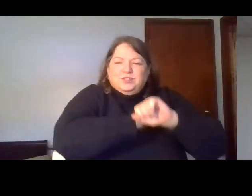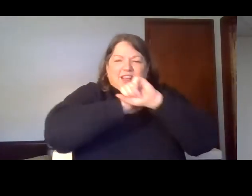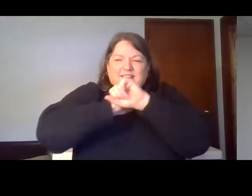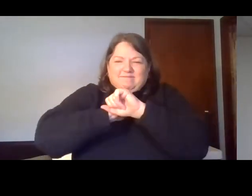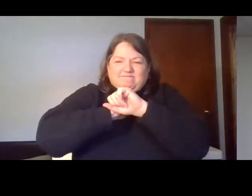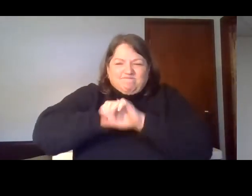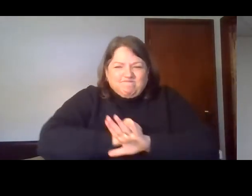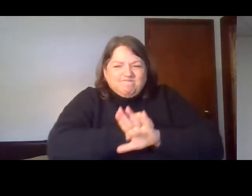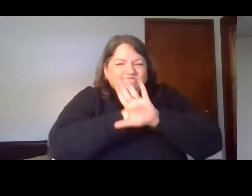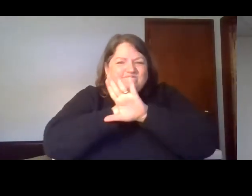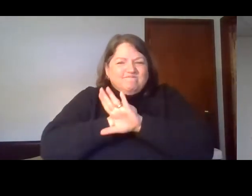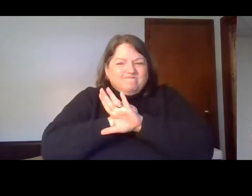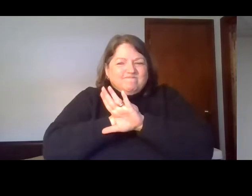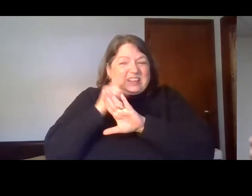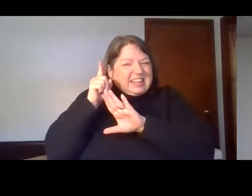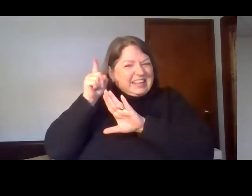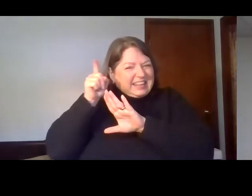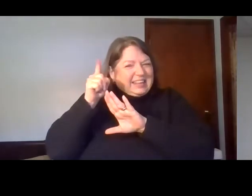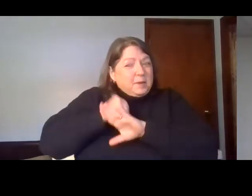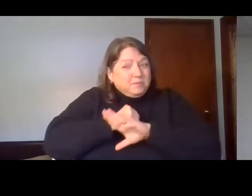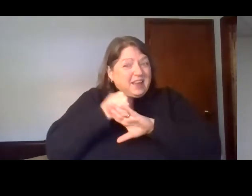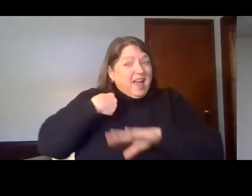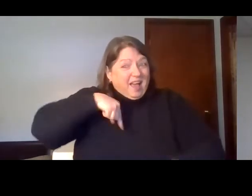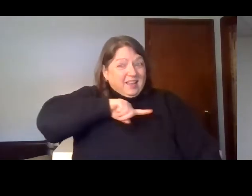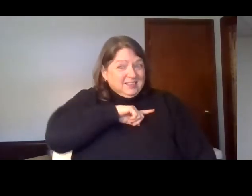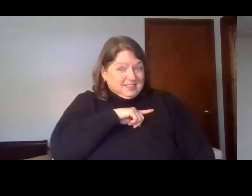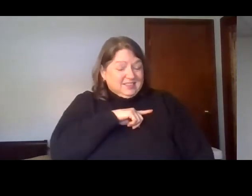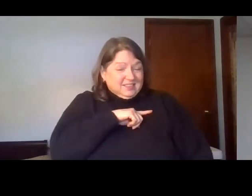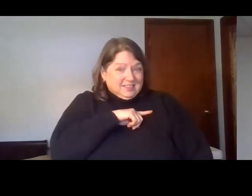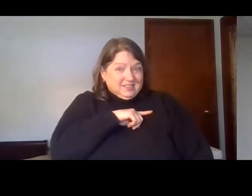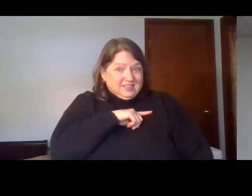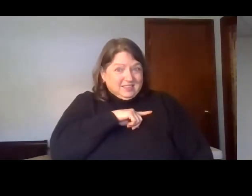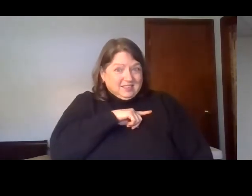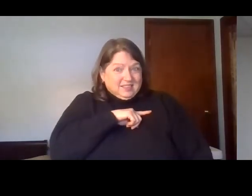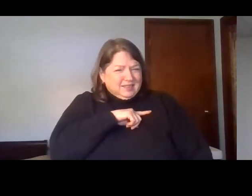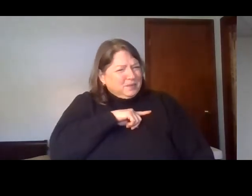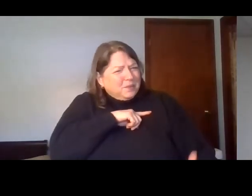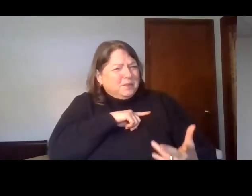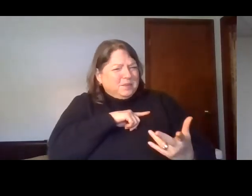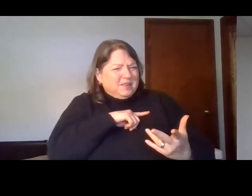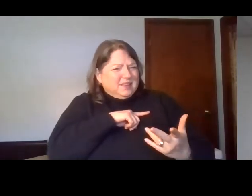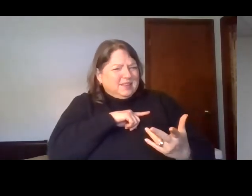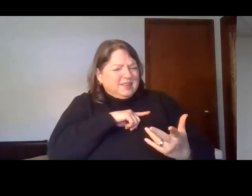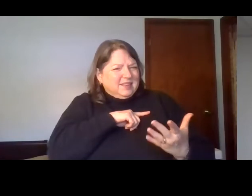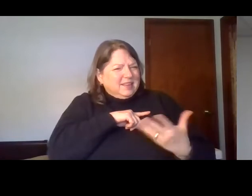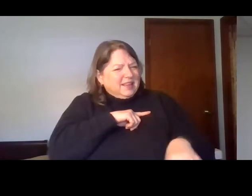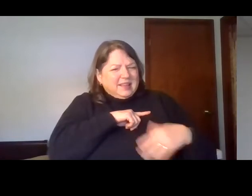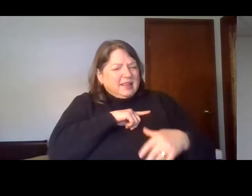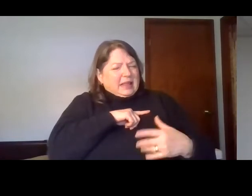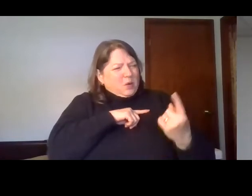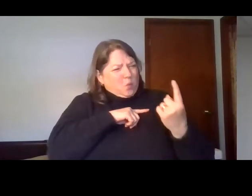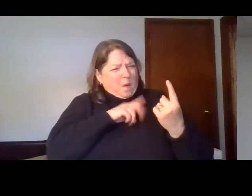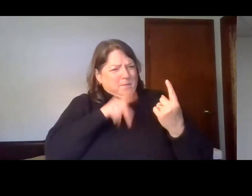he's our defense. He's our protector. He's the one that keeps us. Someone has said that